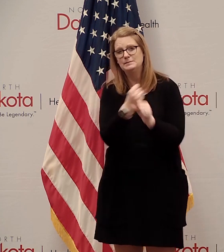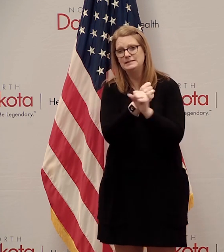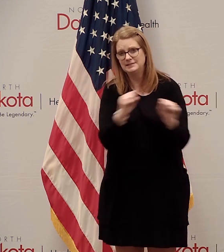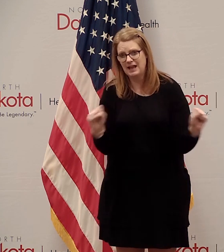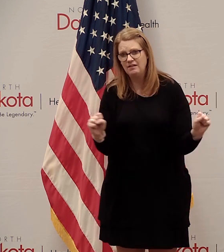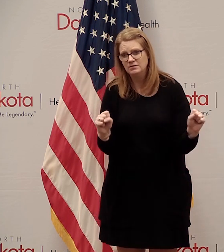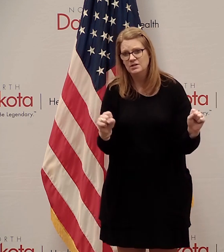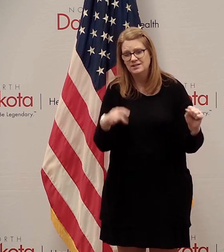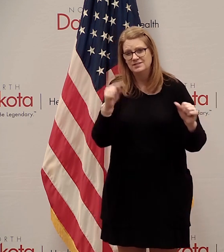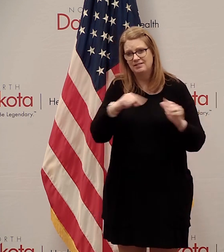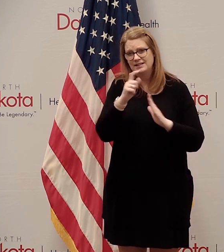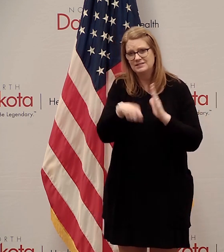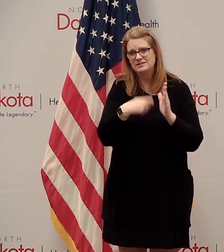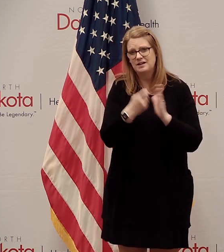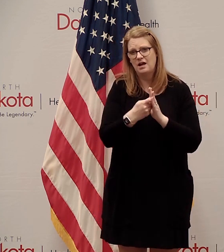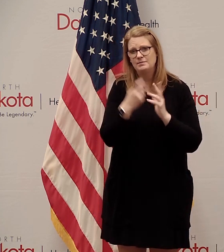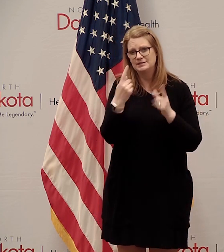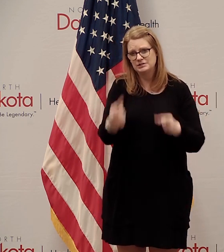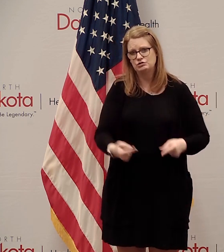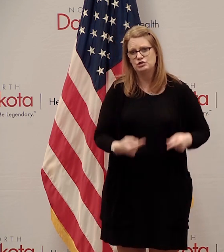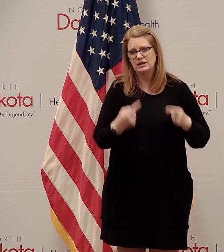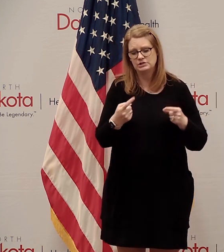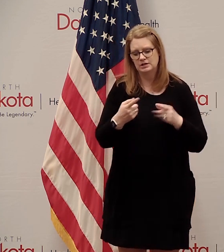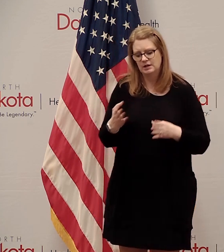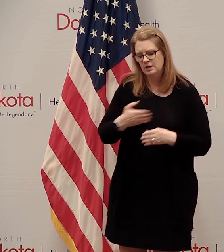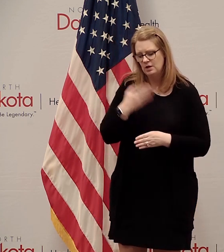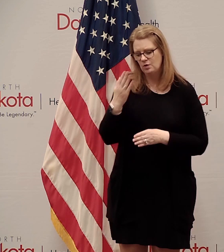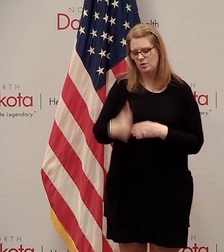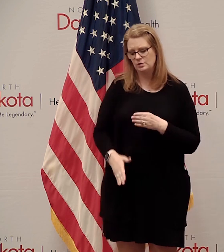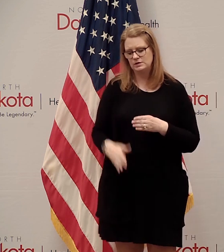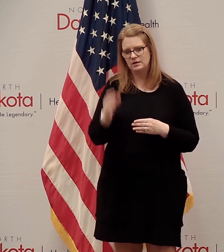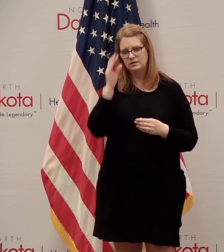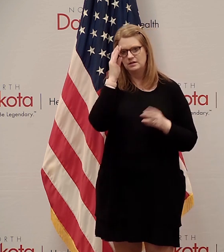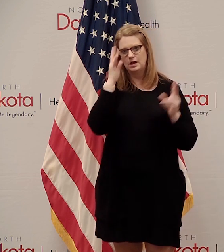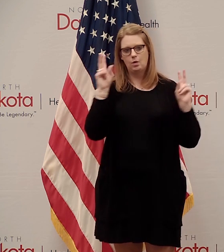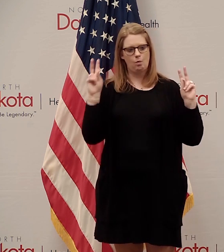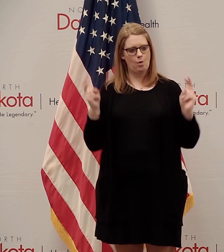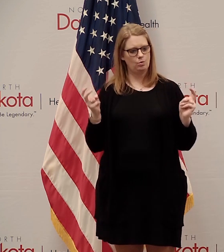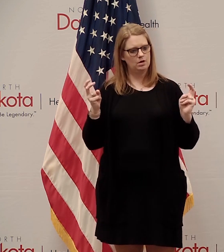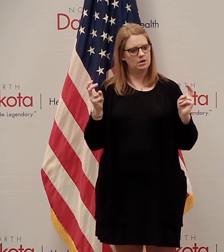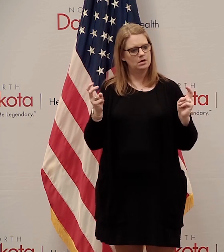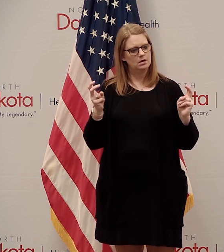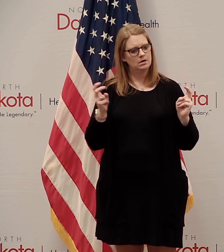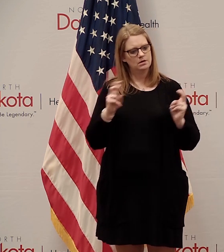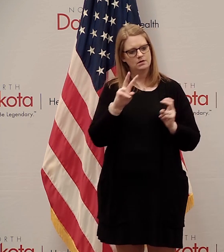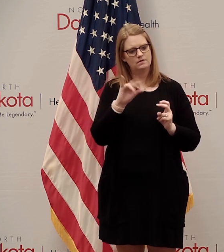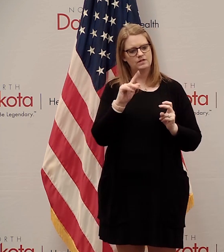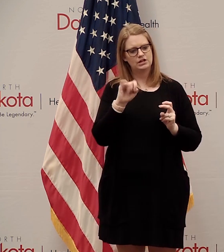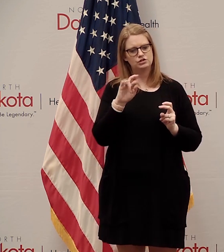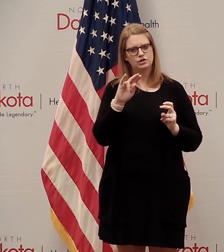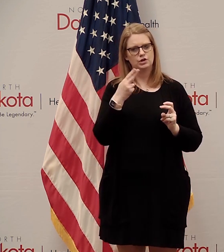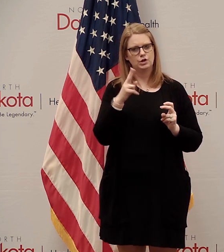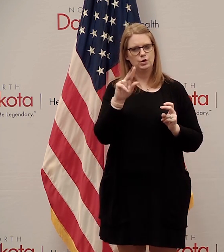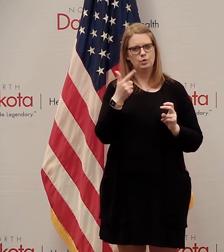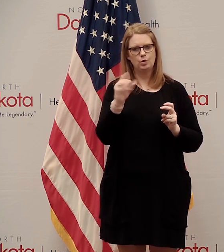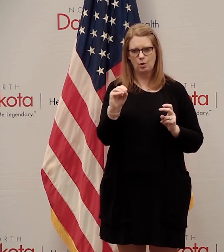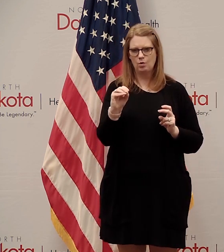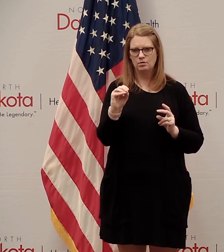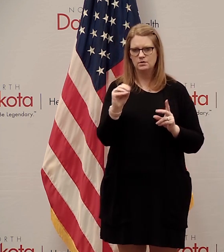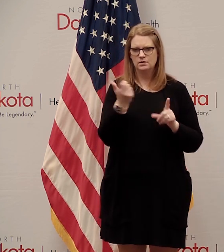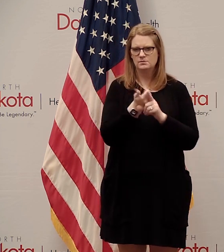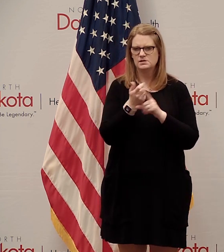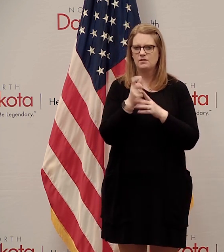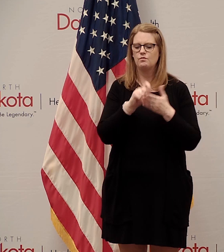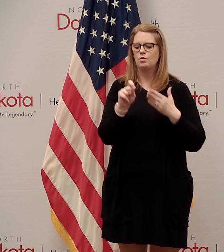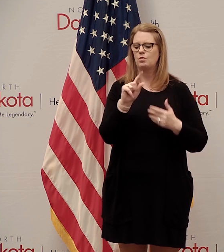these challenging times. In closing, I want to say a quote from Victor Hugo. Of course, he's the author that you